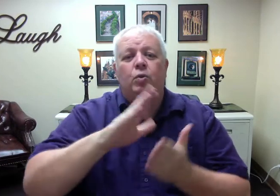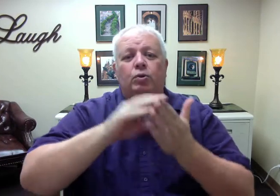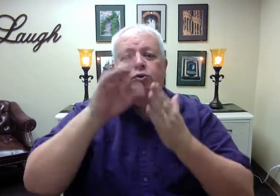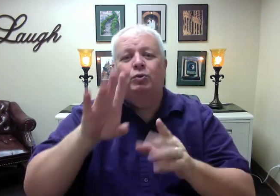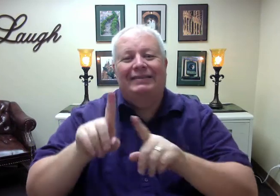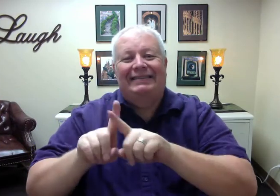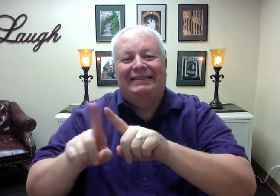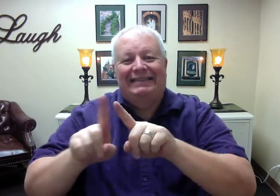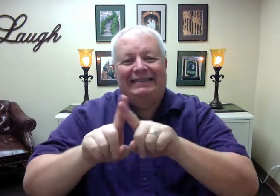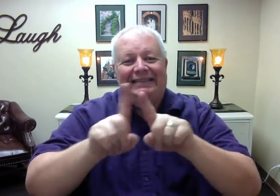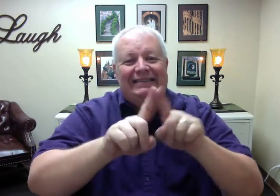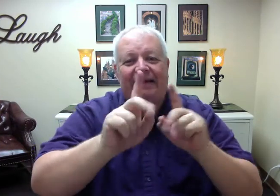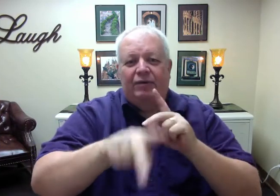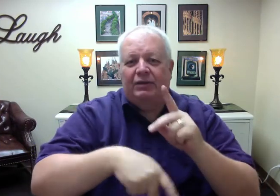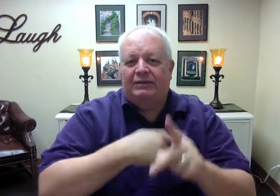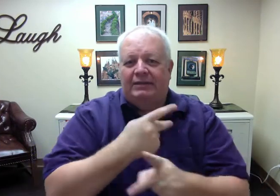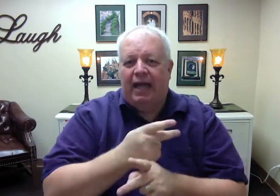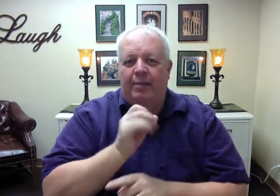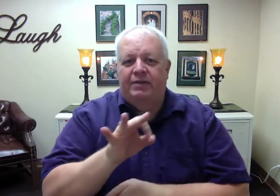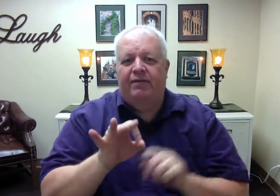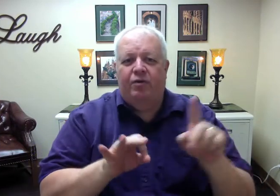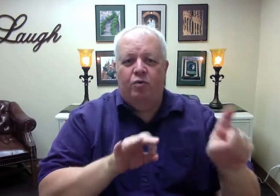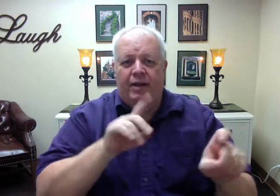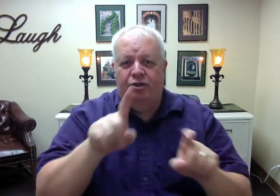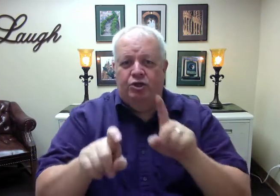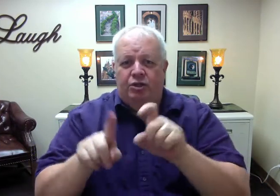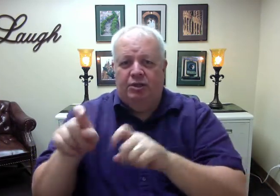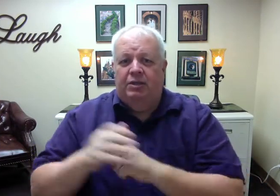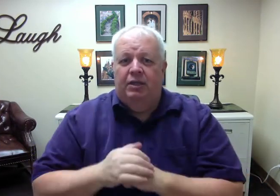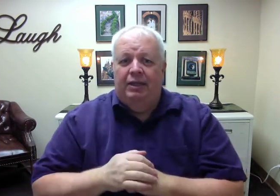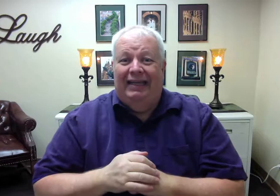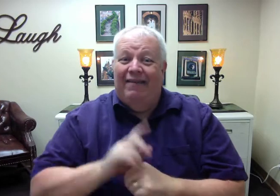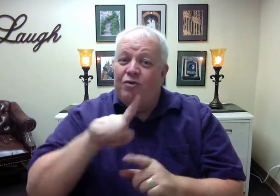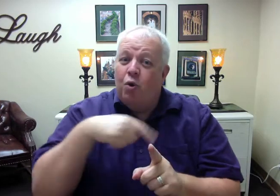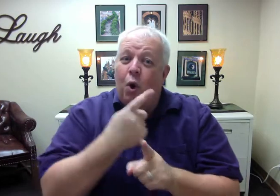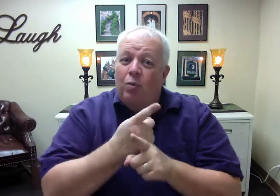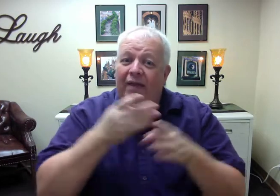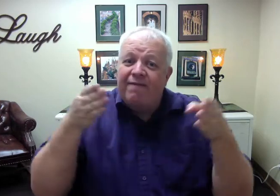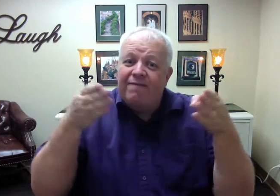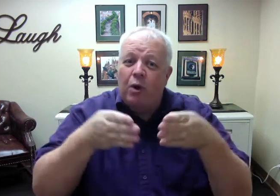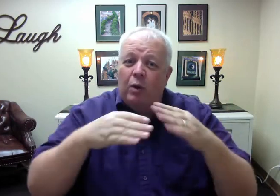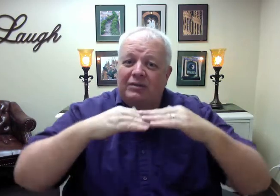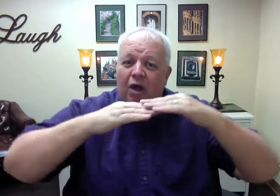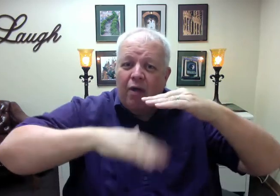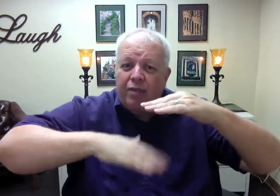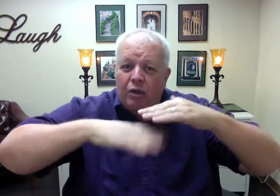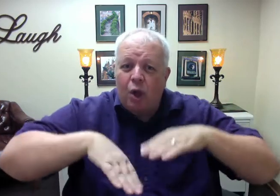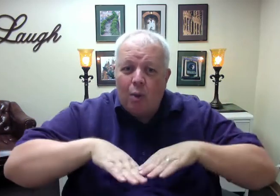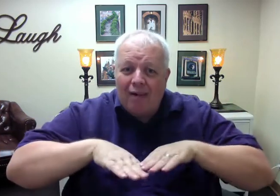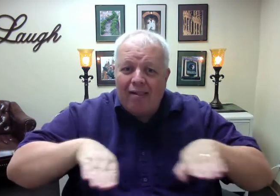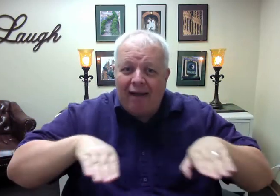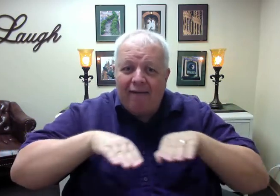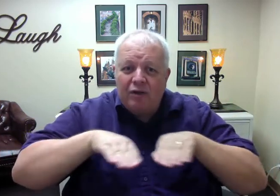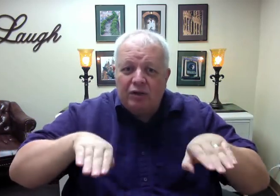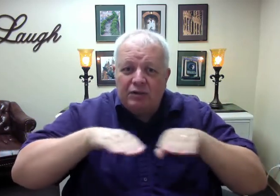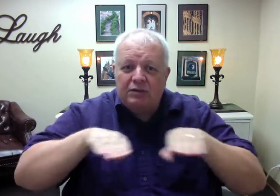of questions. If you only focus on the lower levels of Bloom's Taxonomy,